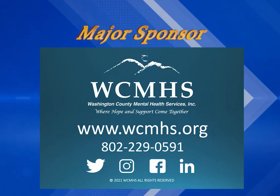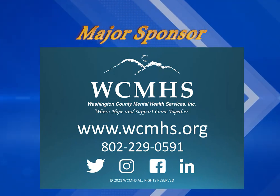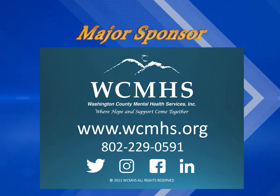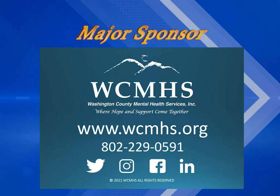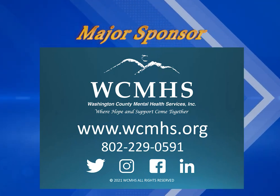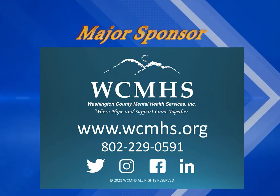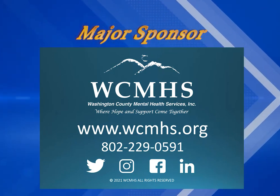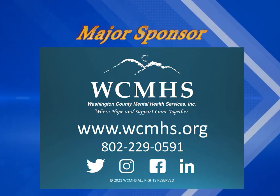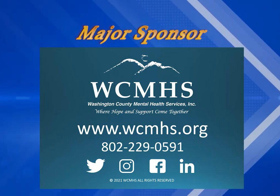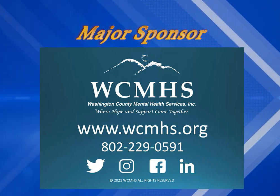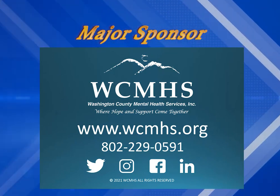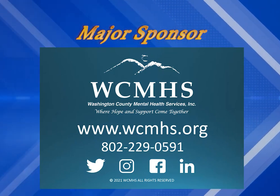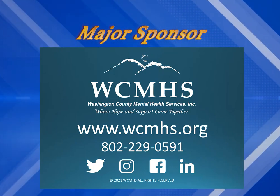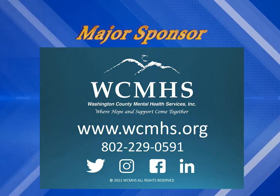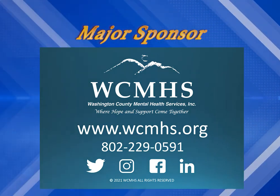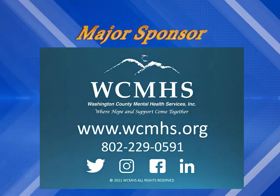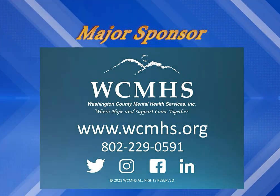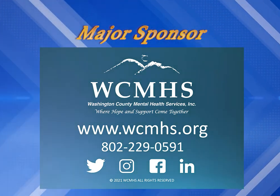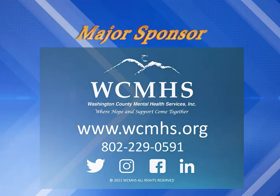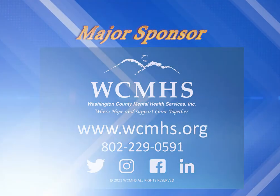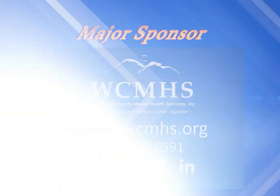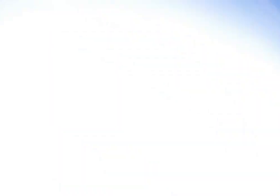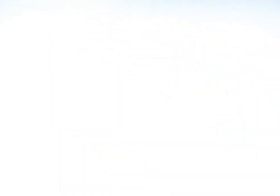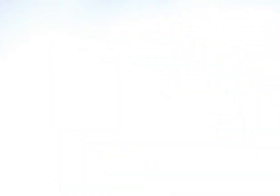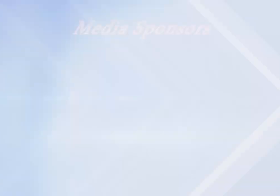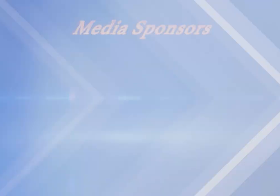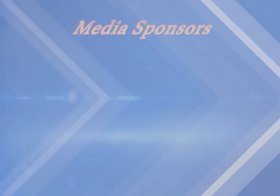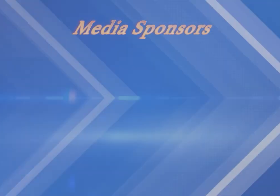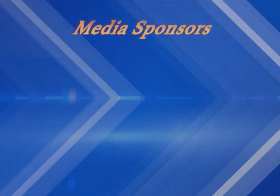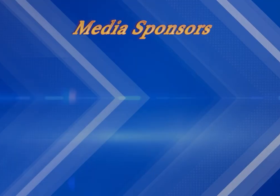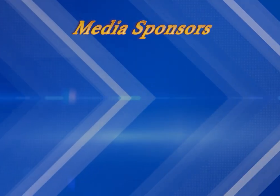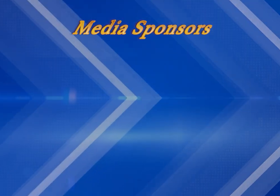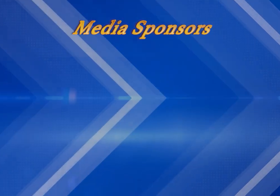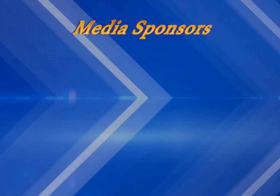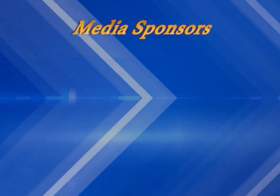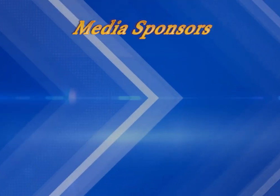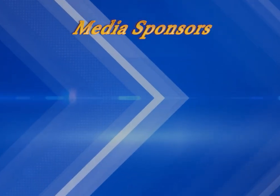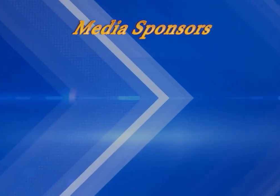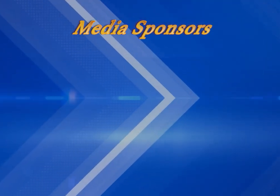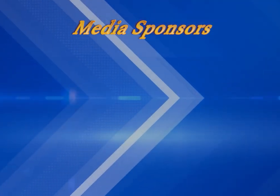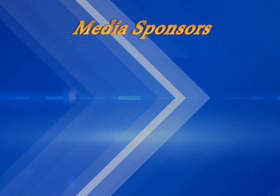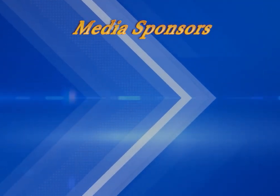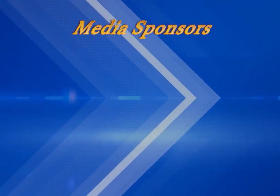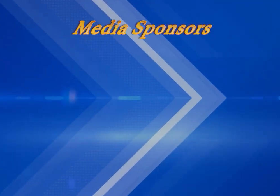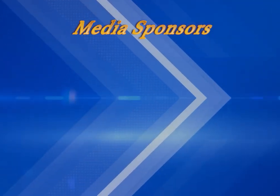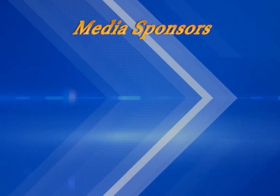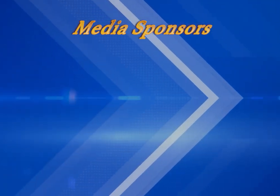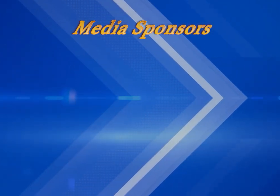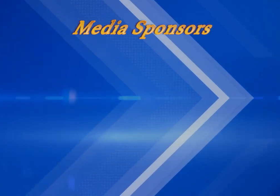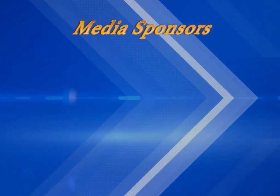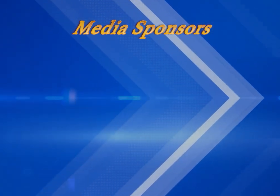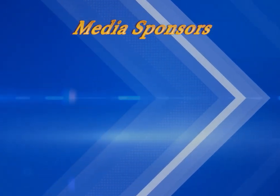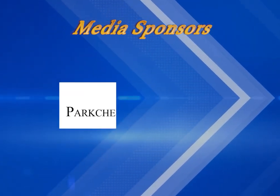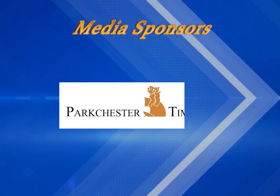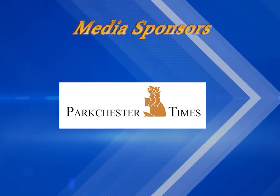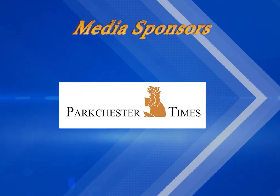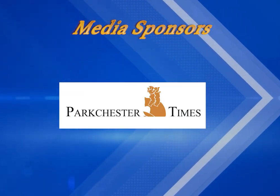and support come together. Media sponsors for Ableton on Air include Park Chester